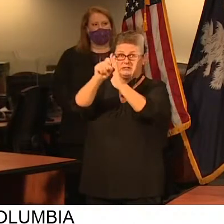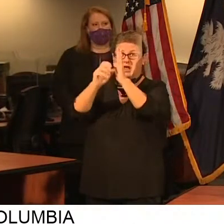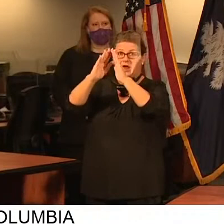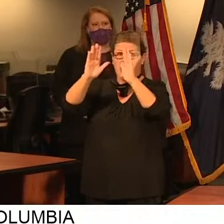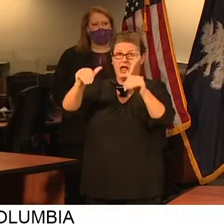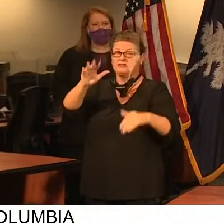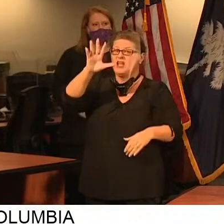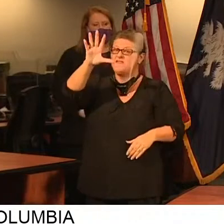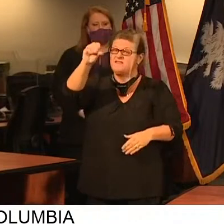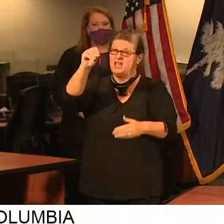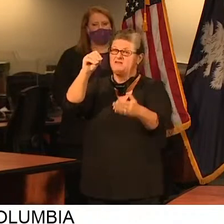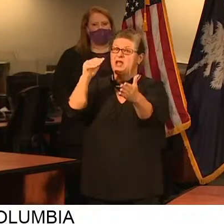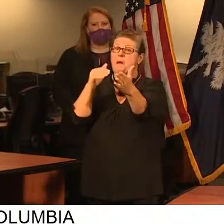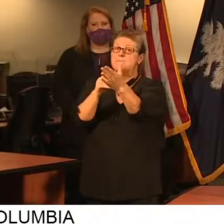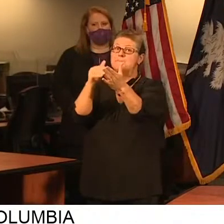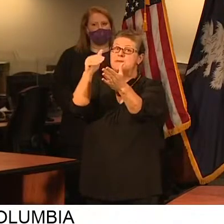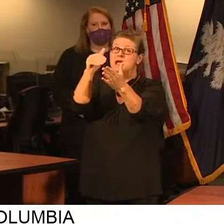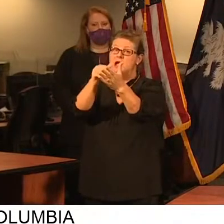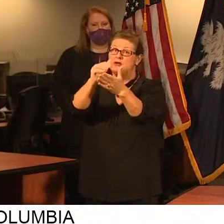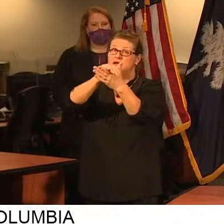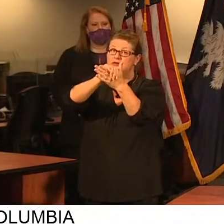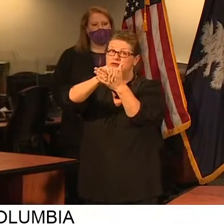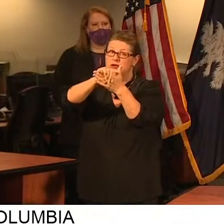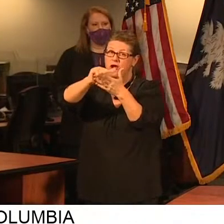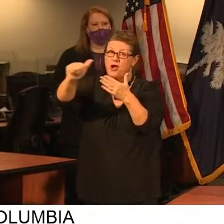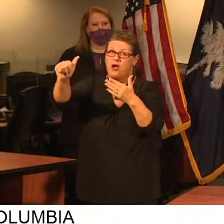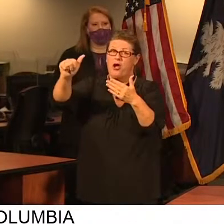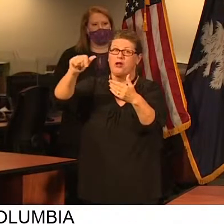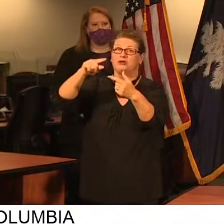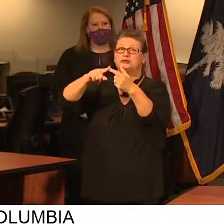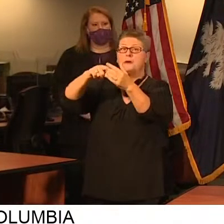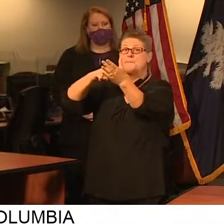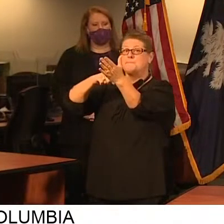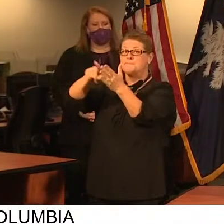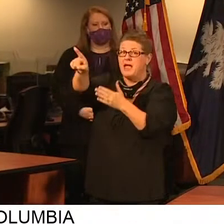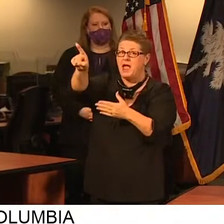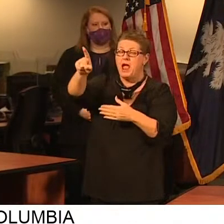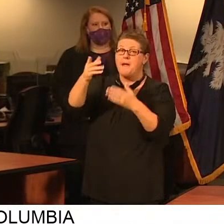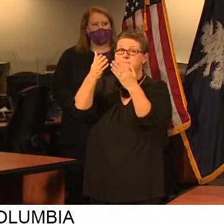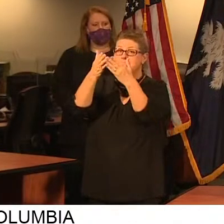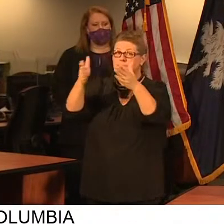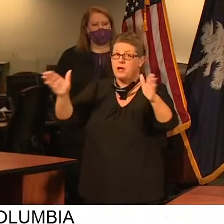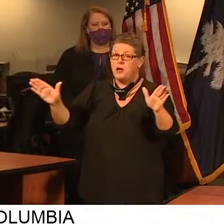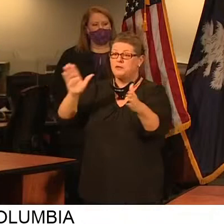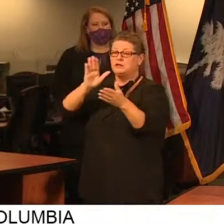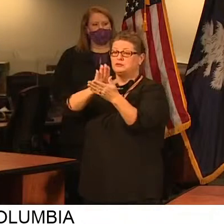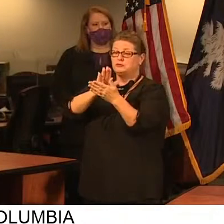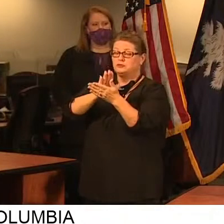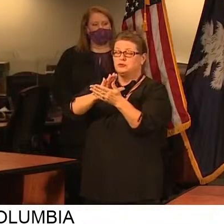be authorized to reimburse public school districts and charter school